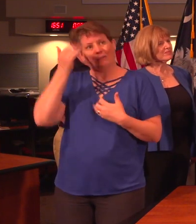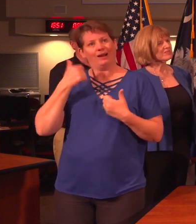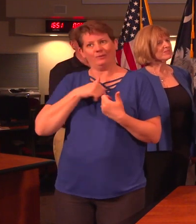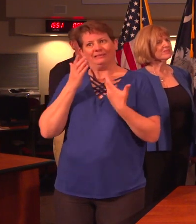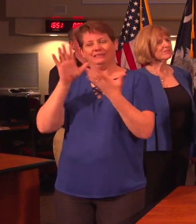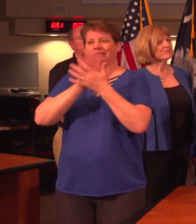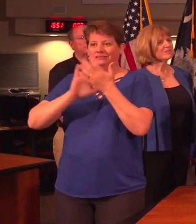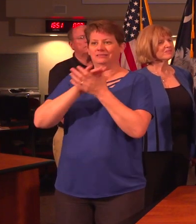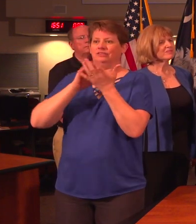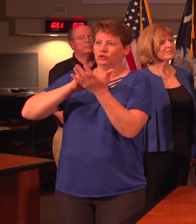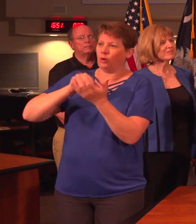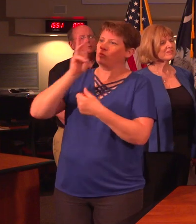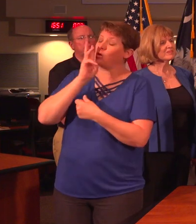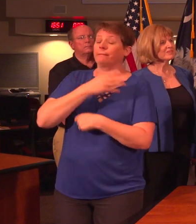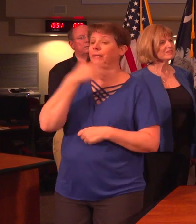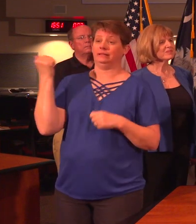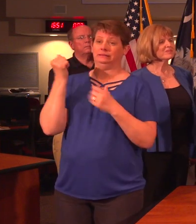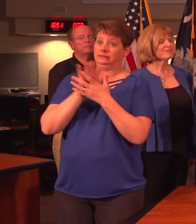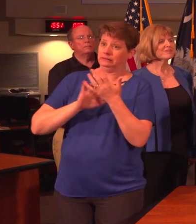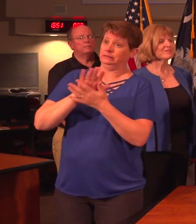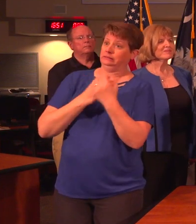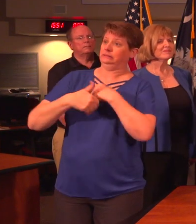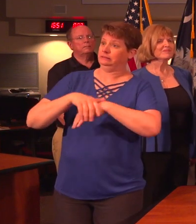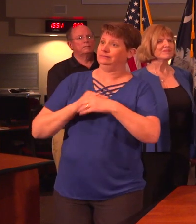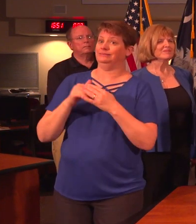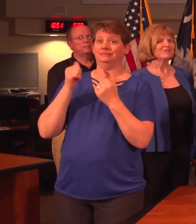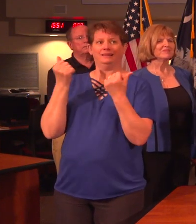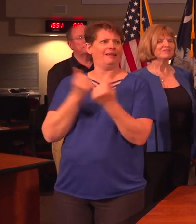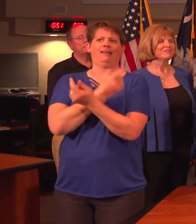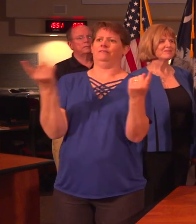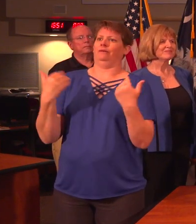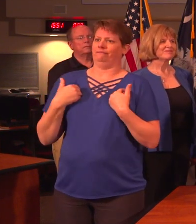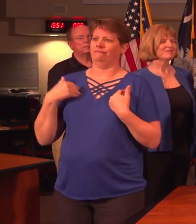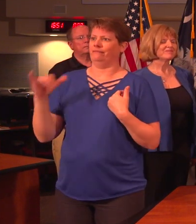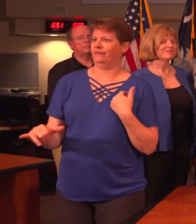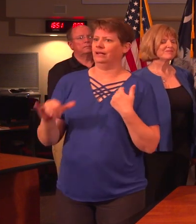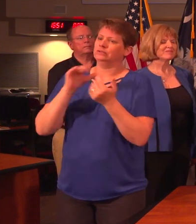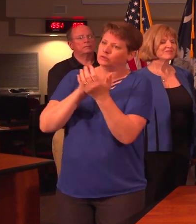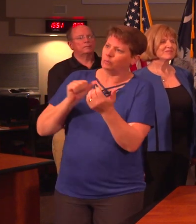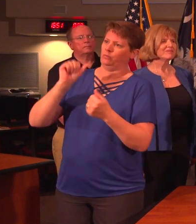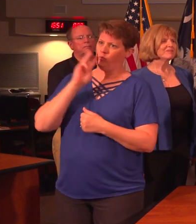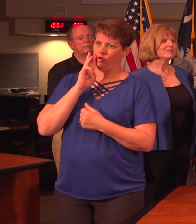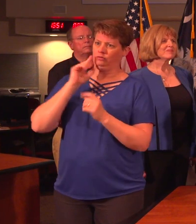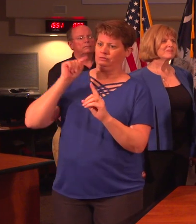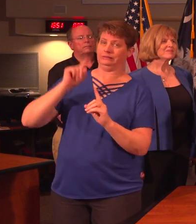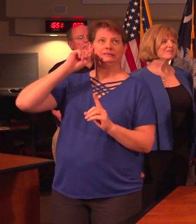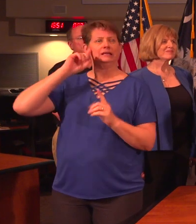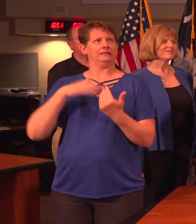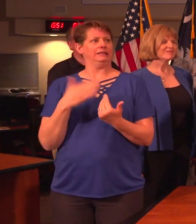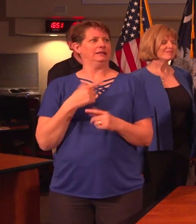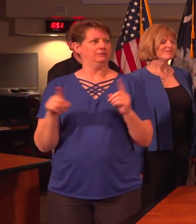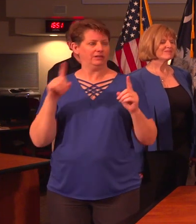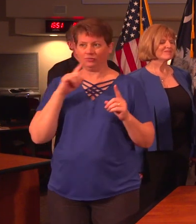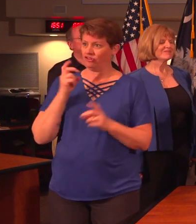hands. Soap and water is the best protection. And that's at everybody's disposal. Best protection is soap and water. It sounds so easy, but it's